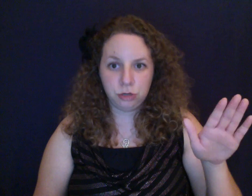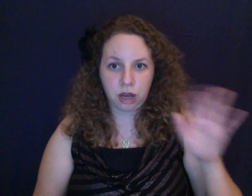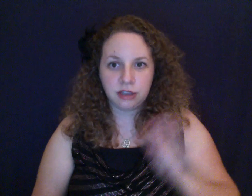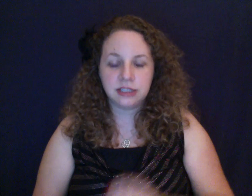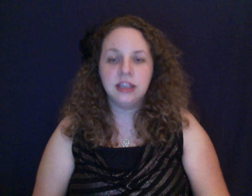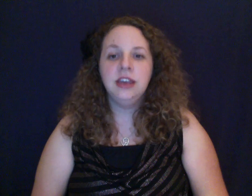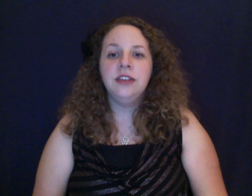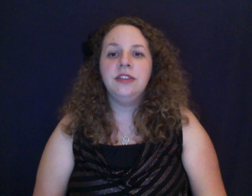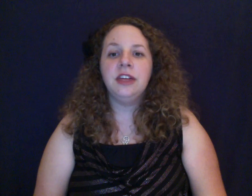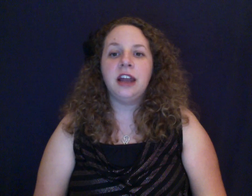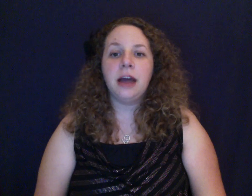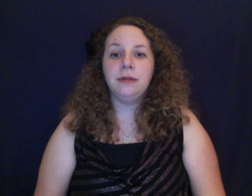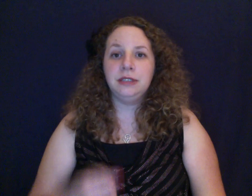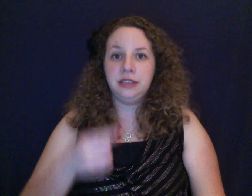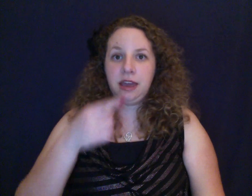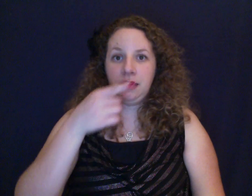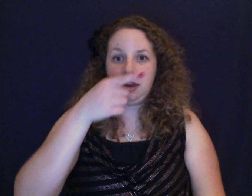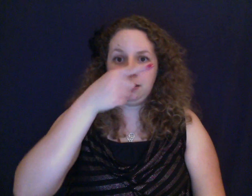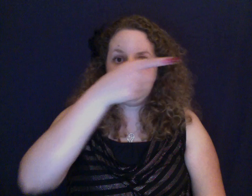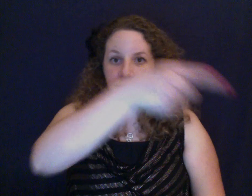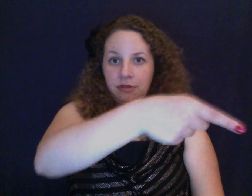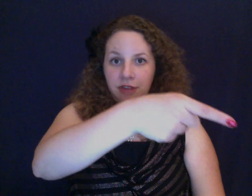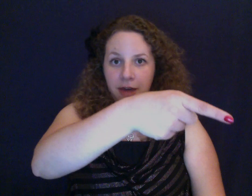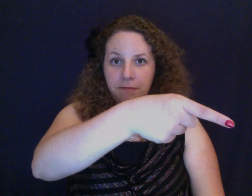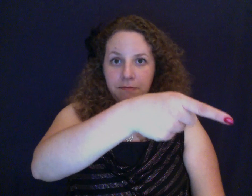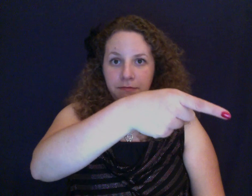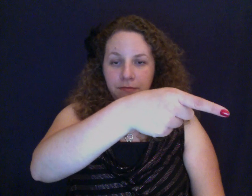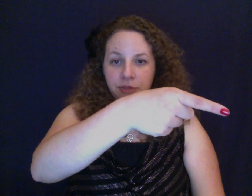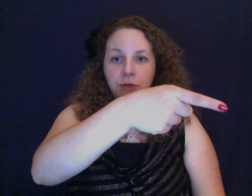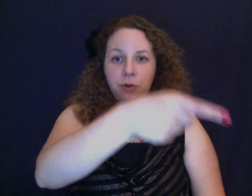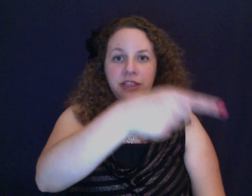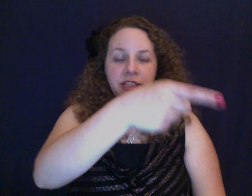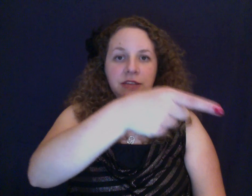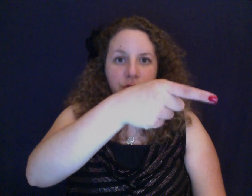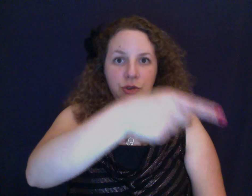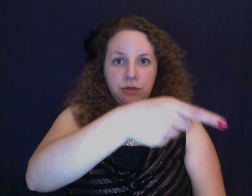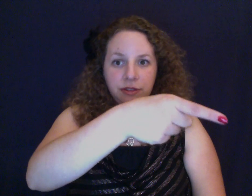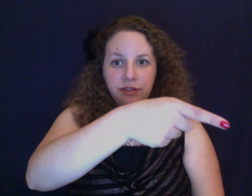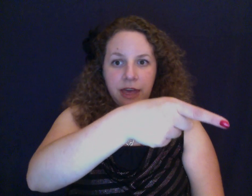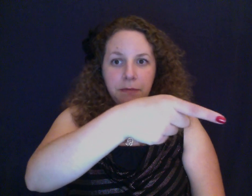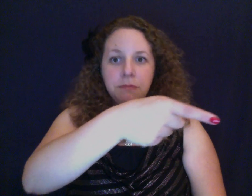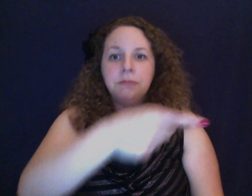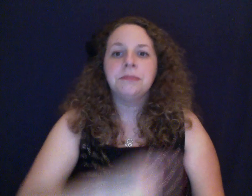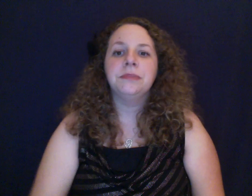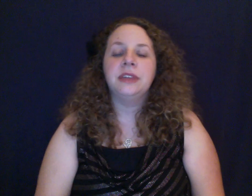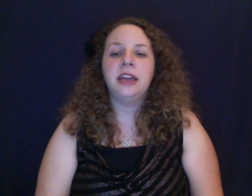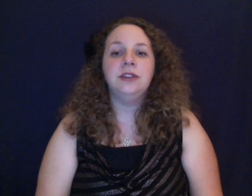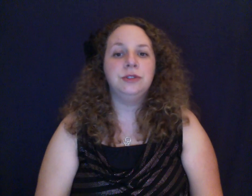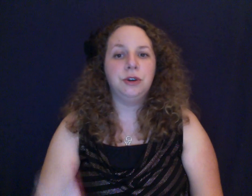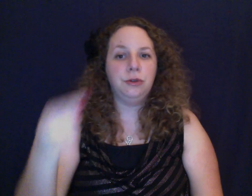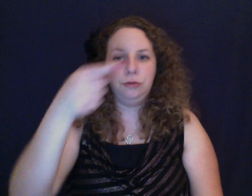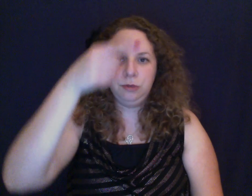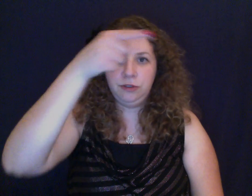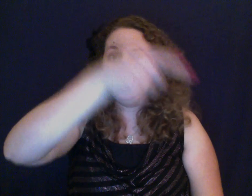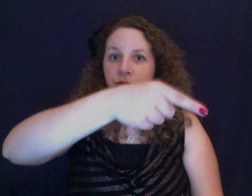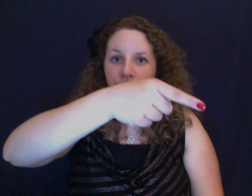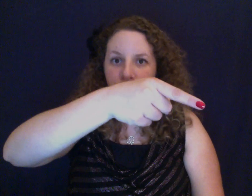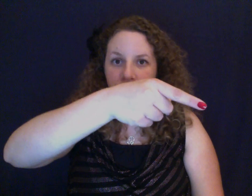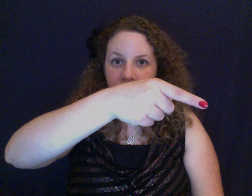dogs, then I would say, them, so pointing to them, okay, so referring to the student on the